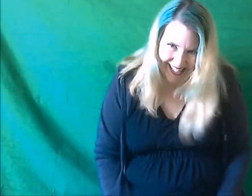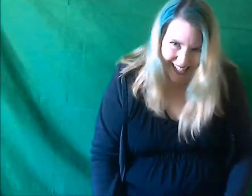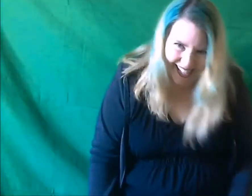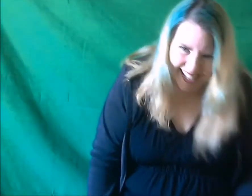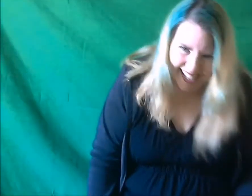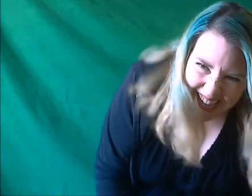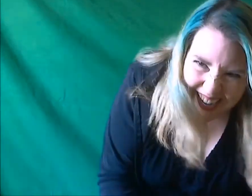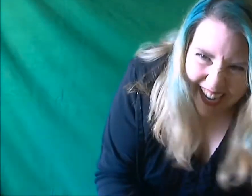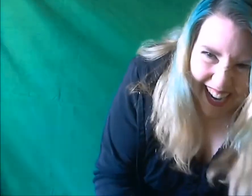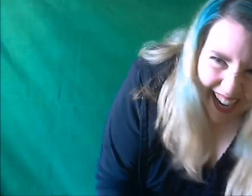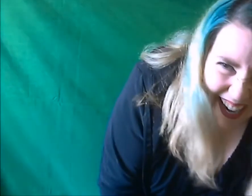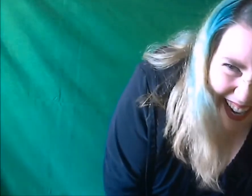Bye.